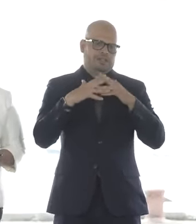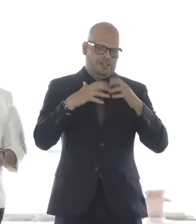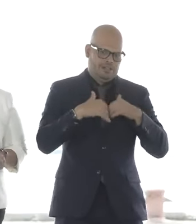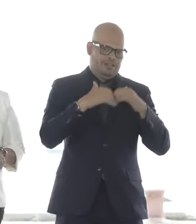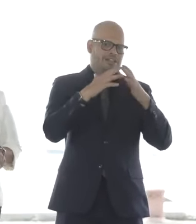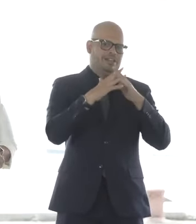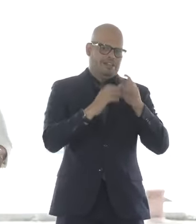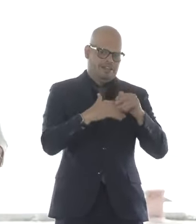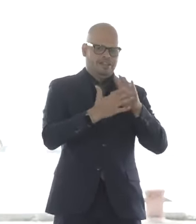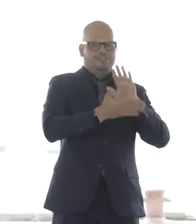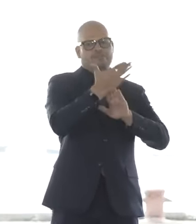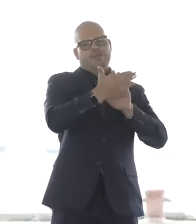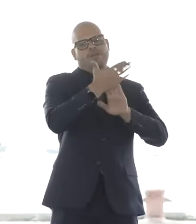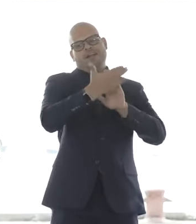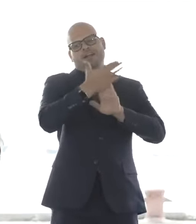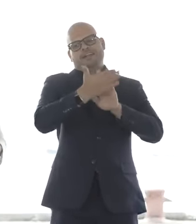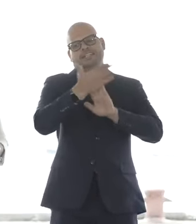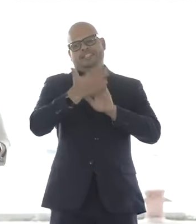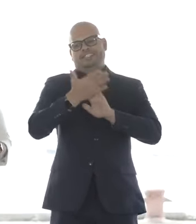So thank you.